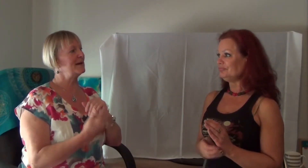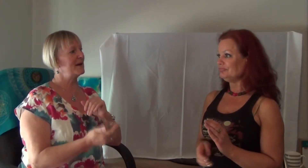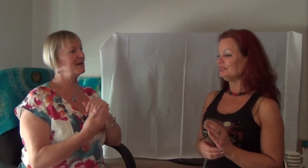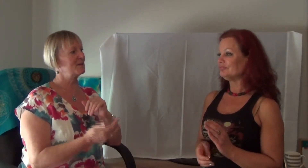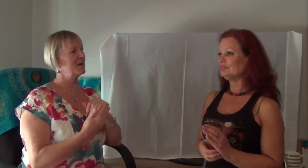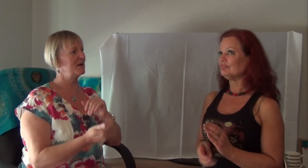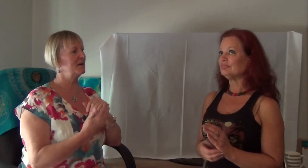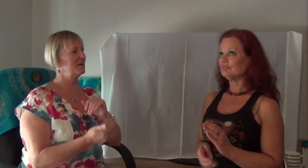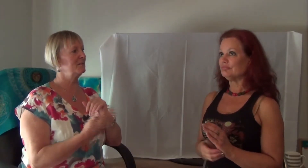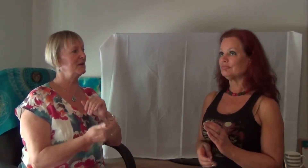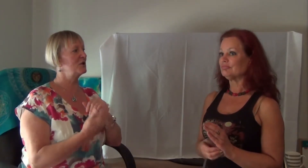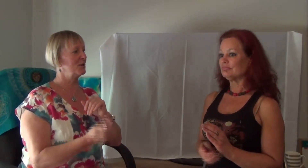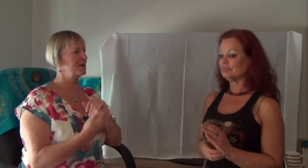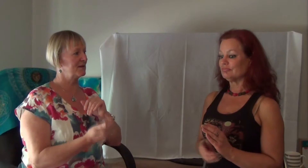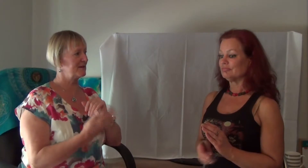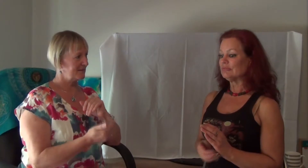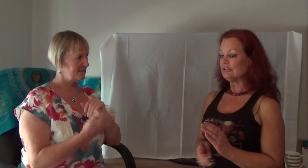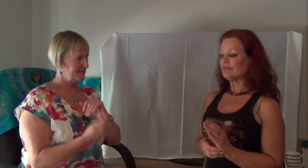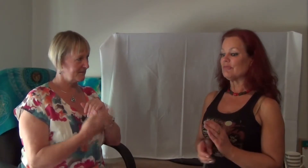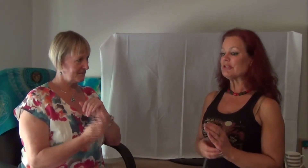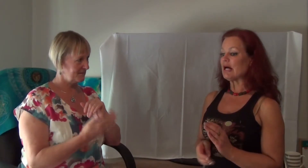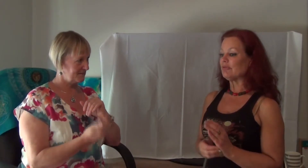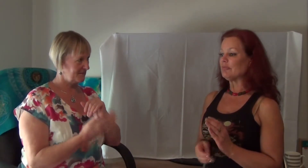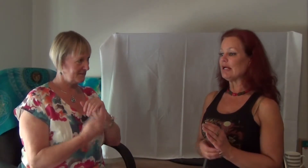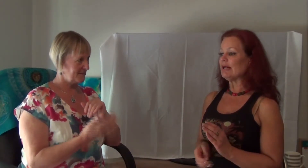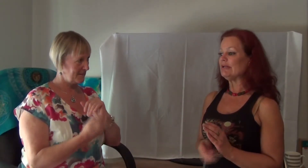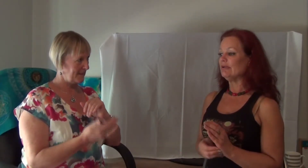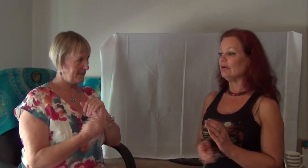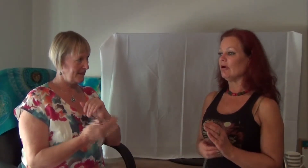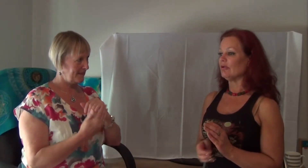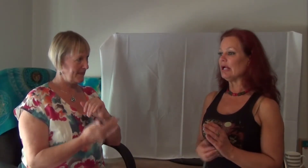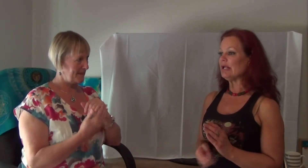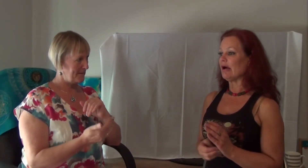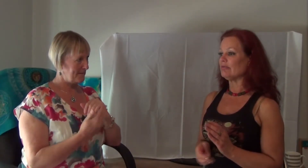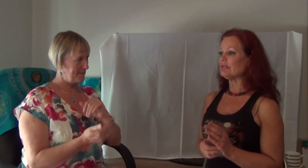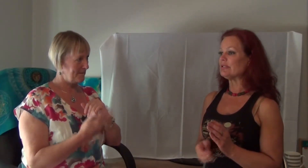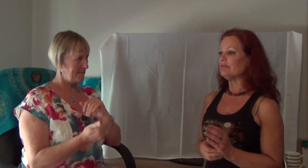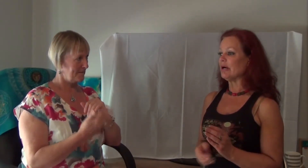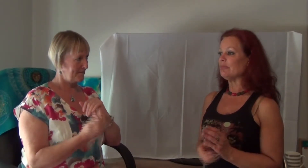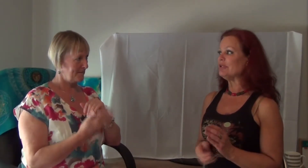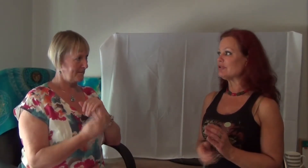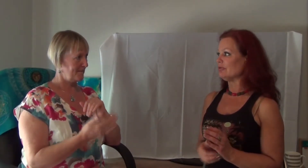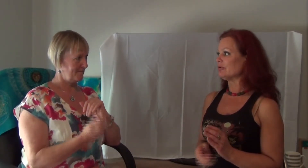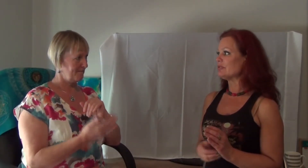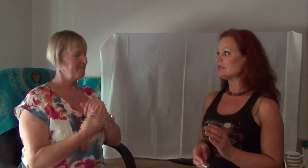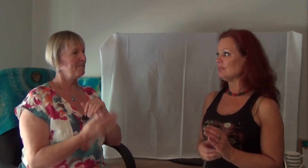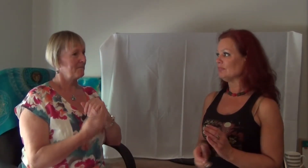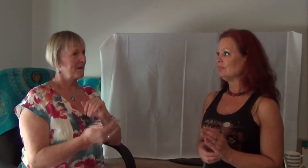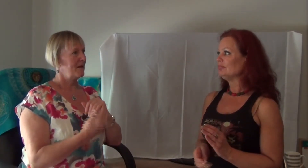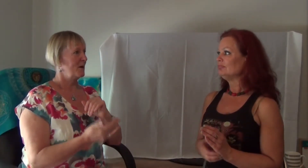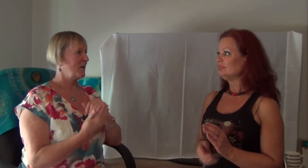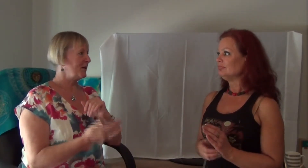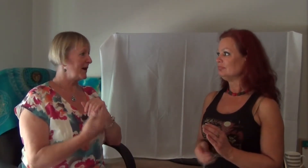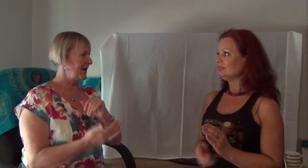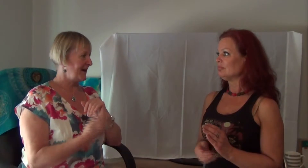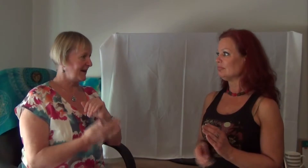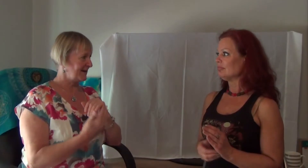way down to my mid-shoulders. From the top of my head all the way down to my mid-shoulders. No wonder I get headaches.